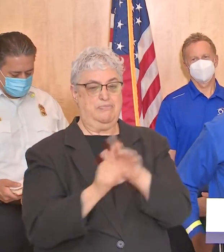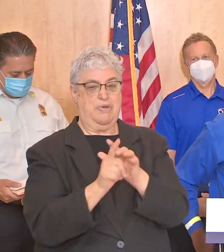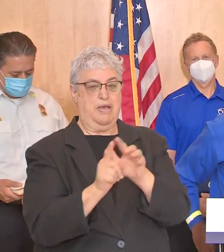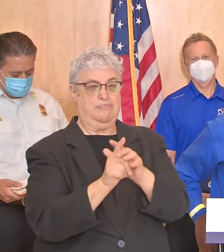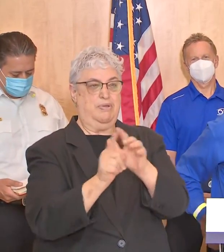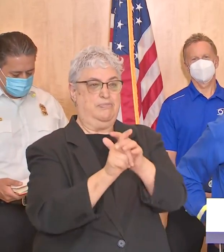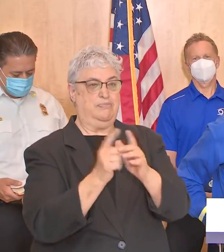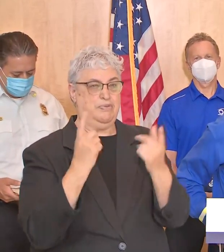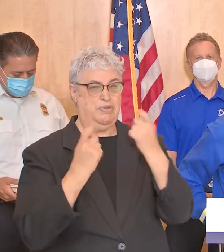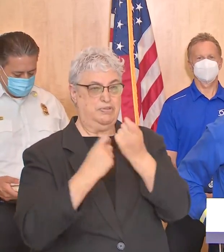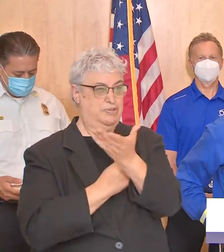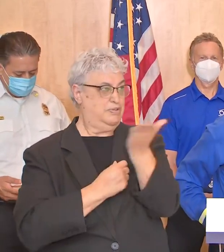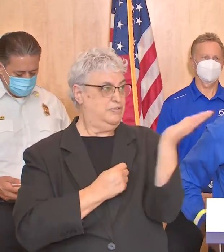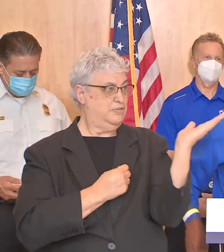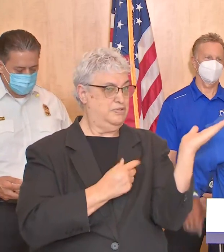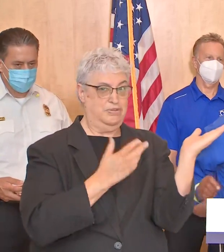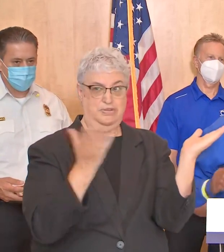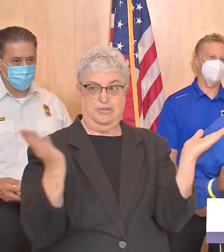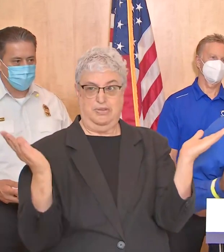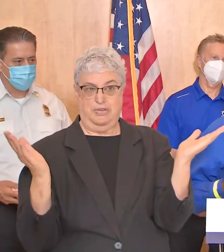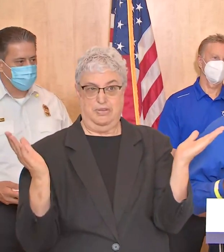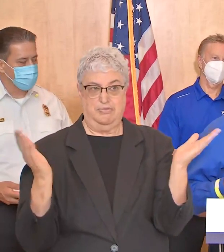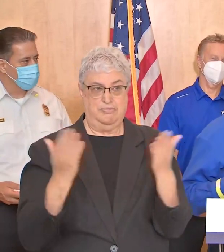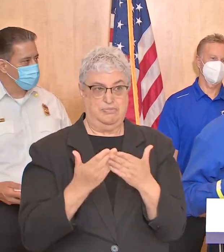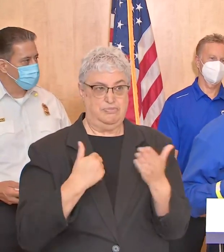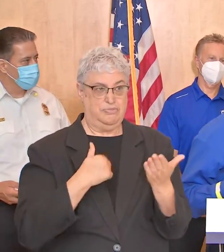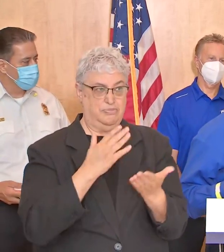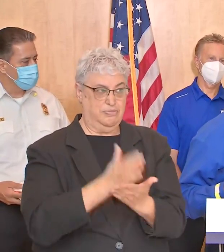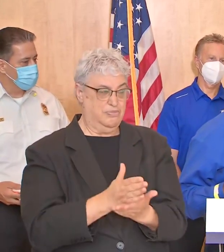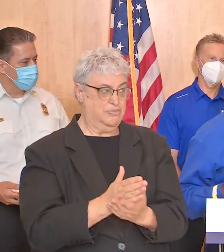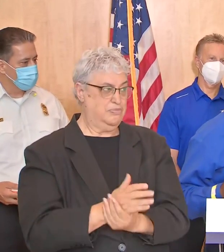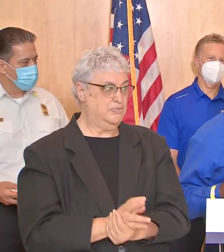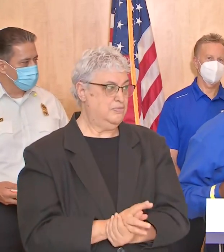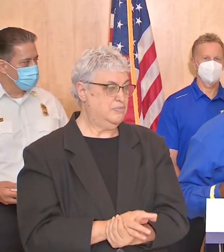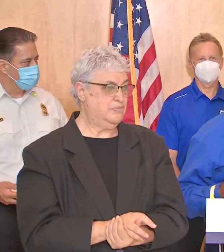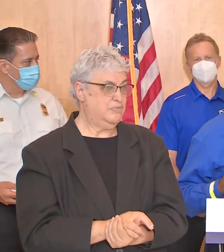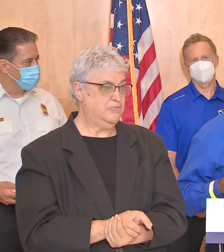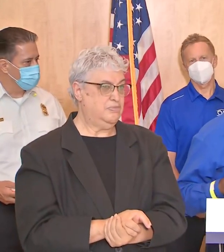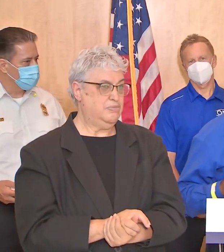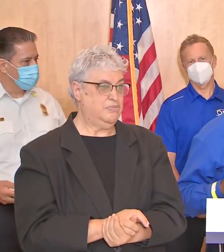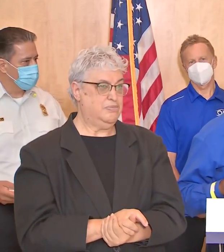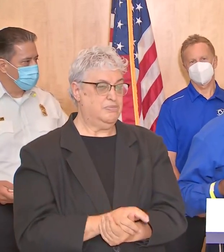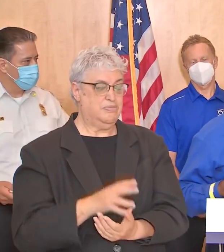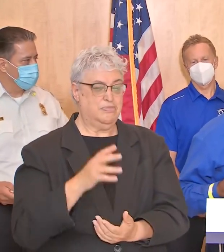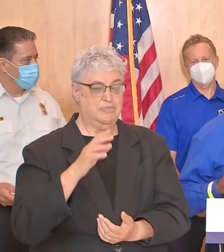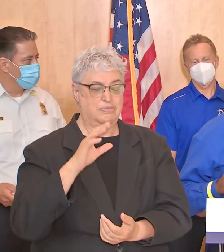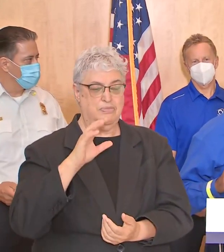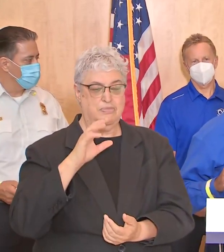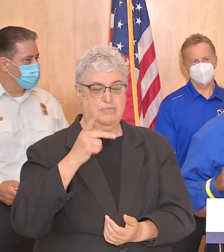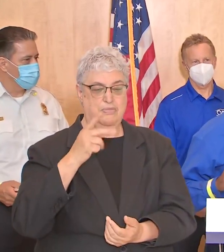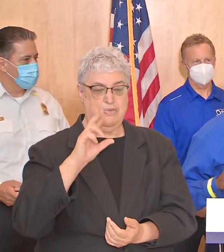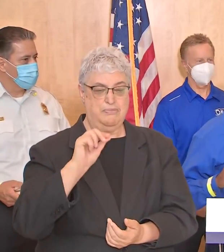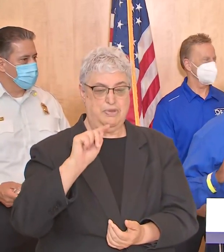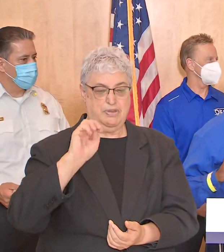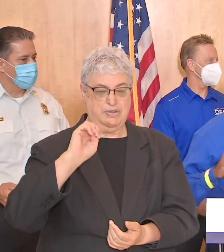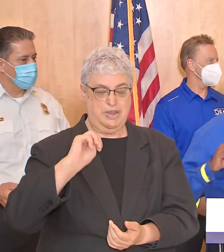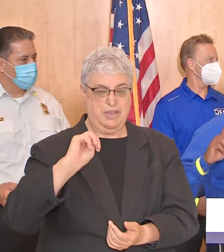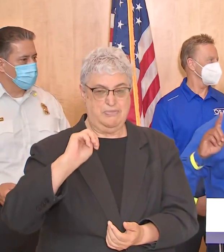any other questions before i end i do want to say this because um uh mayor pro tem martin your district